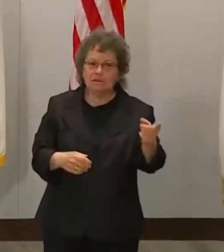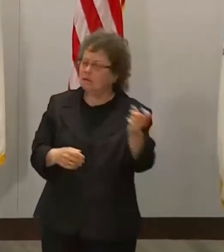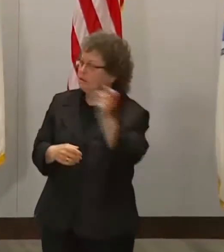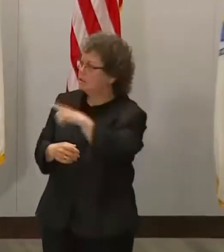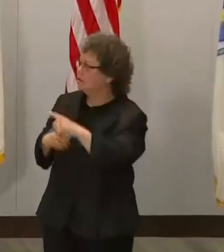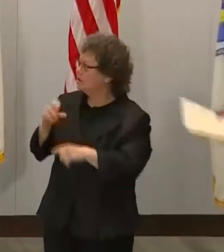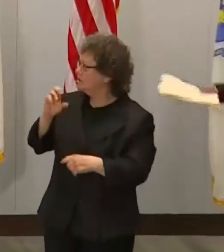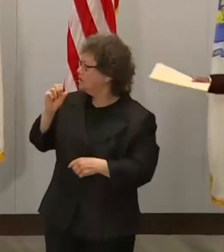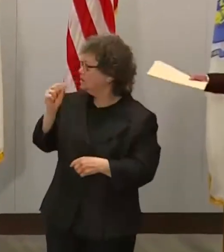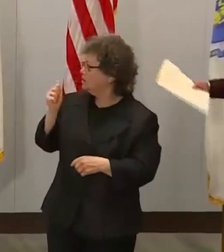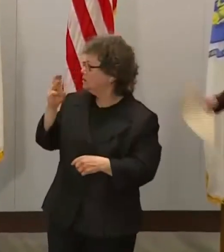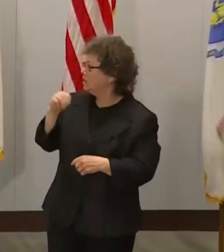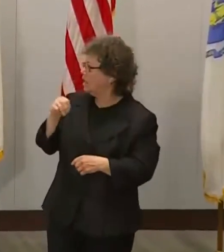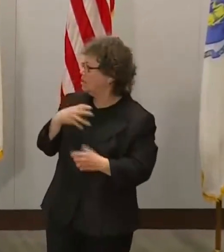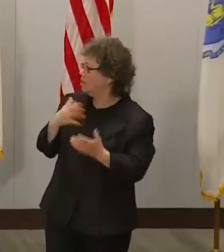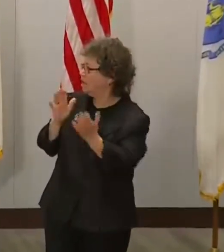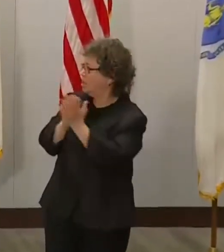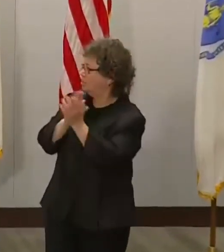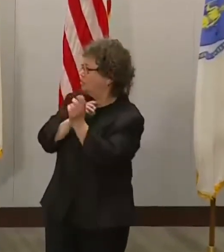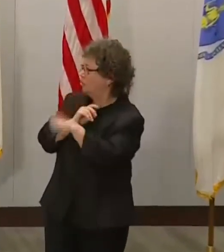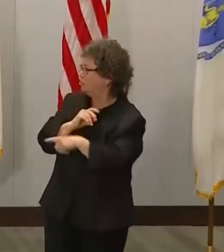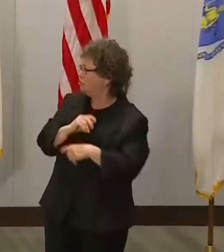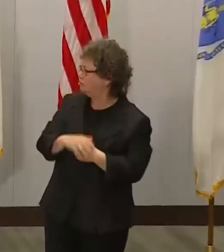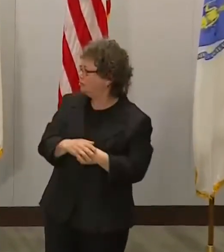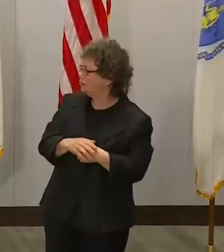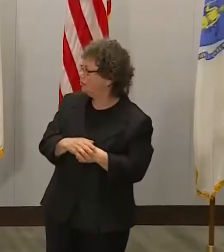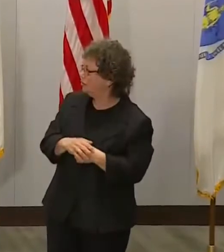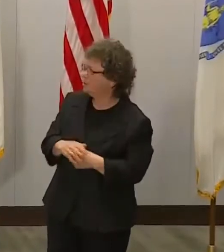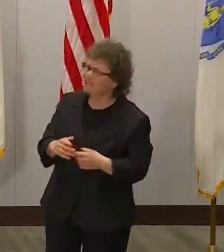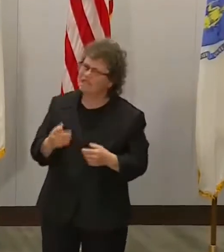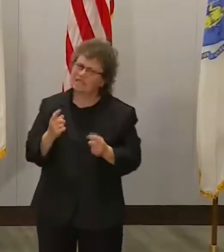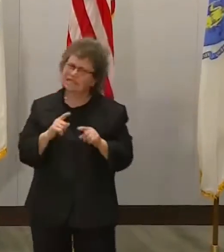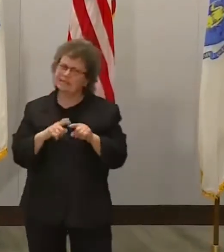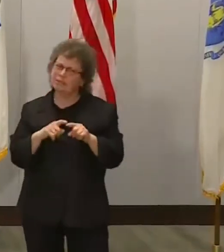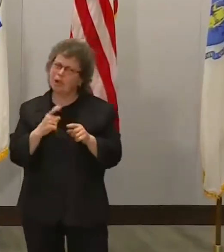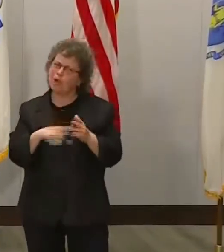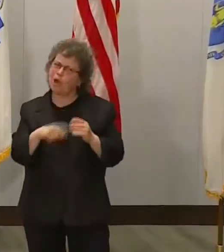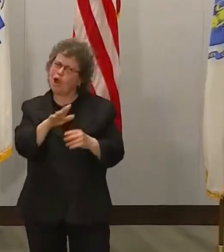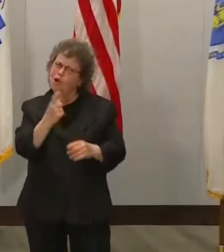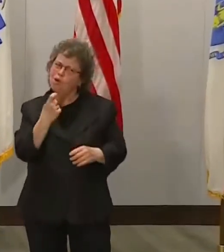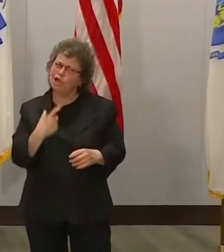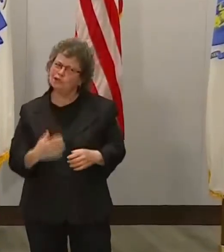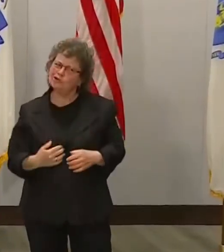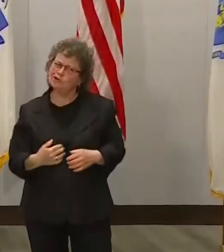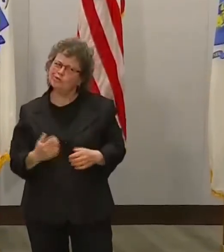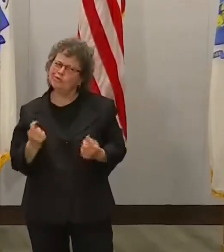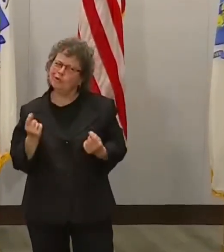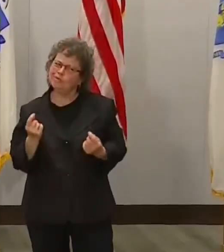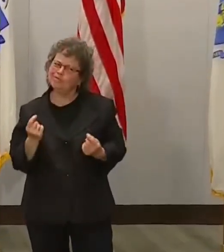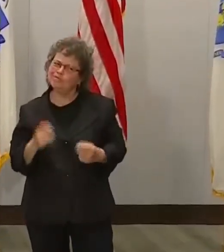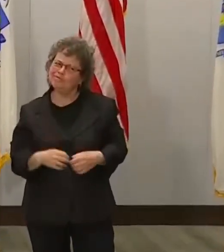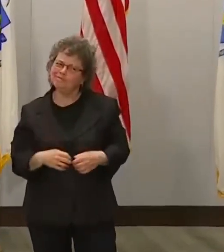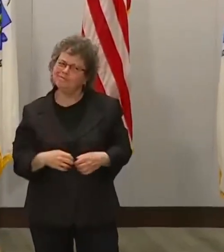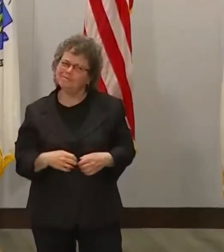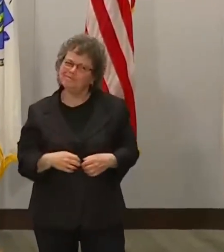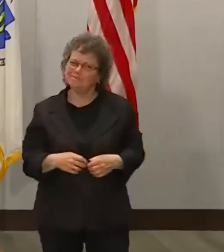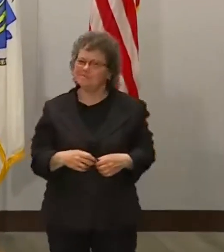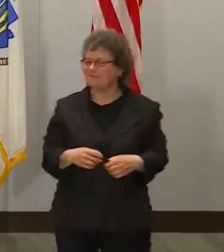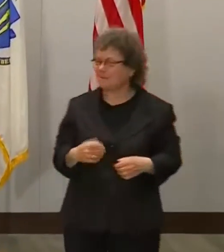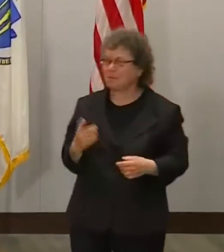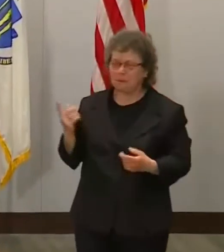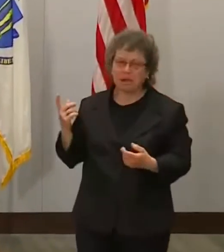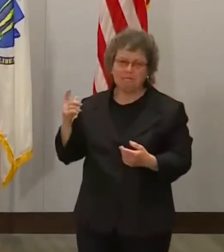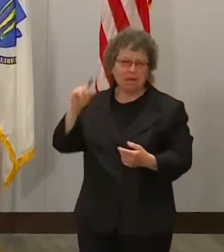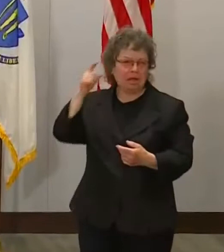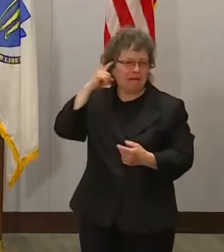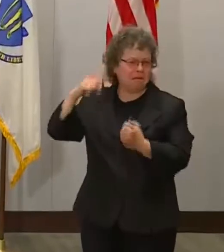Yes, sir. Sam, we need that. Yes, sir. I guess it depends on what the question is. You've got the governor here right with